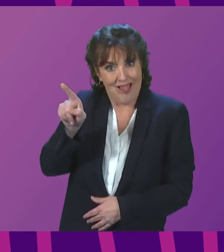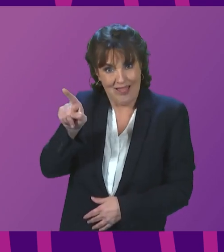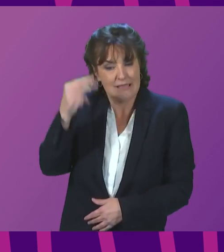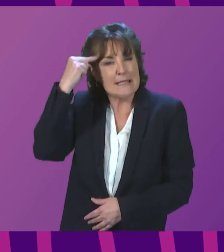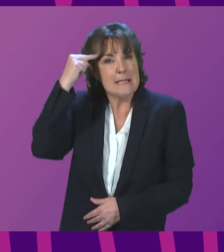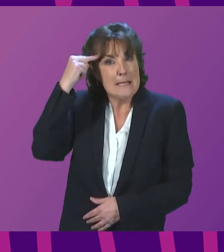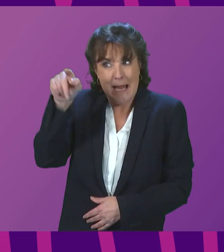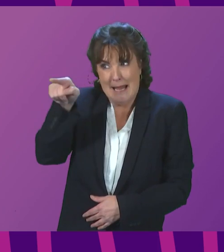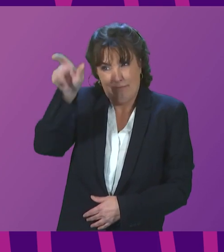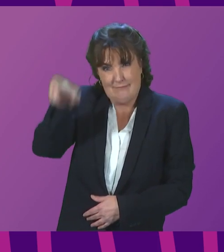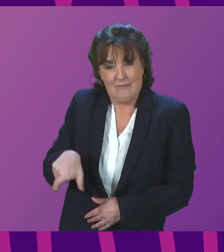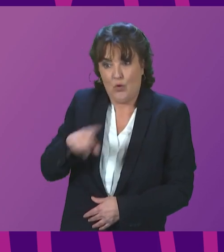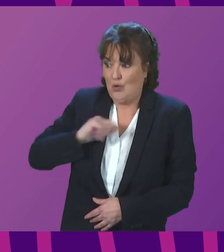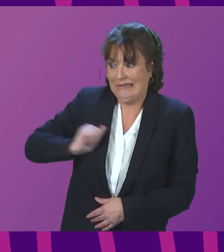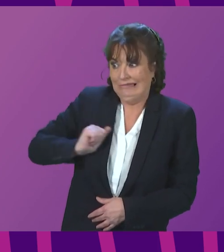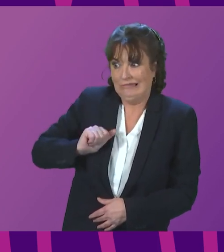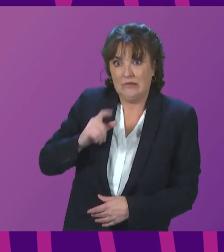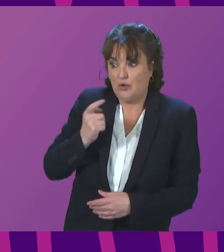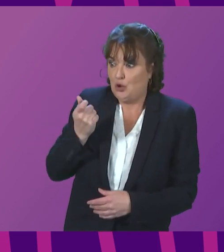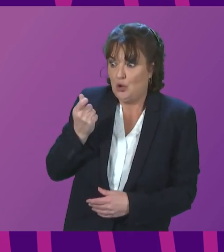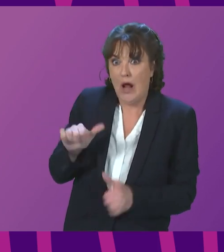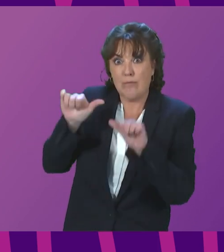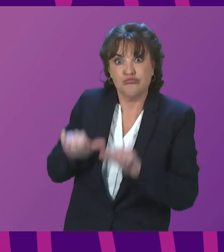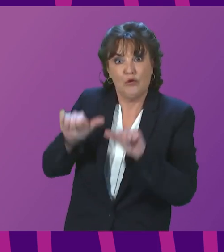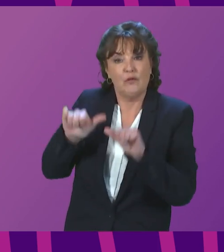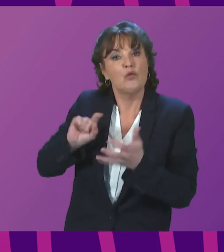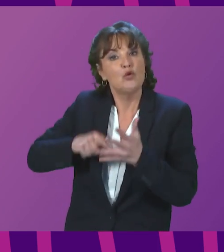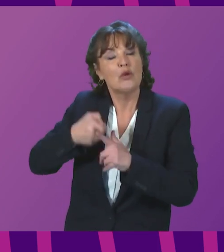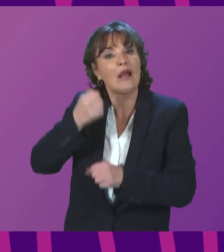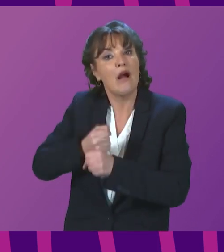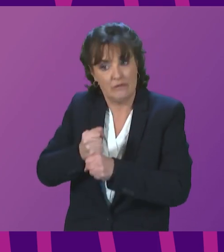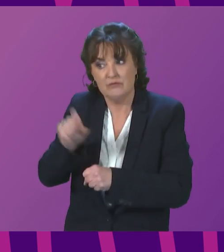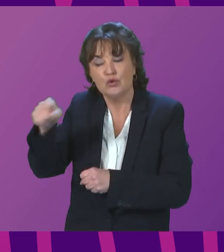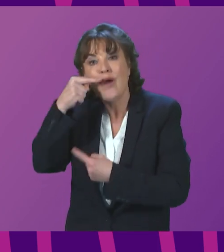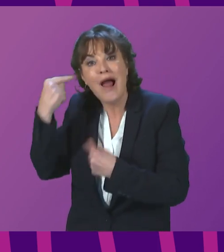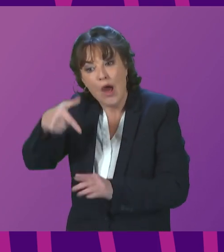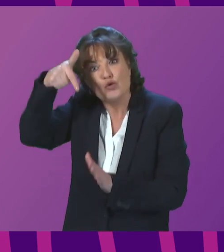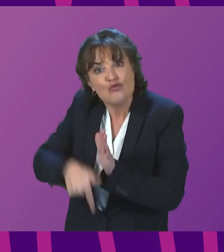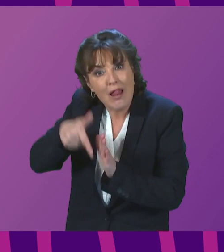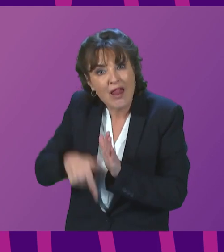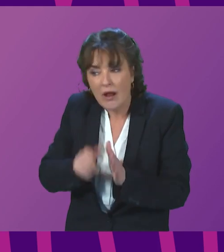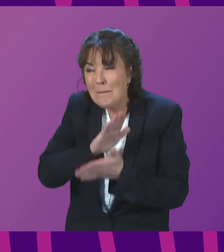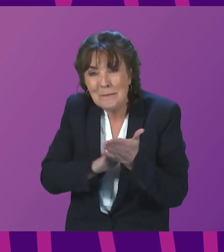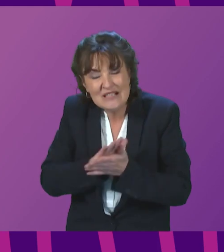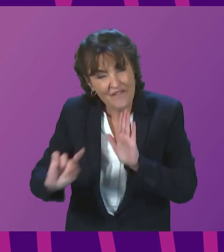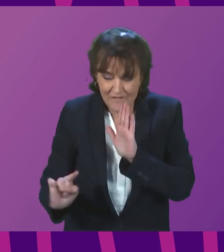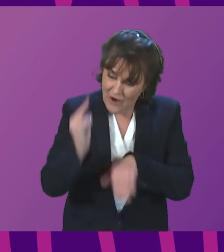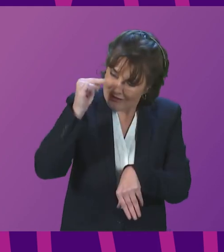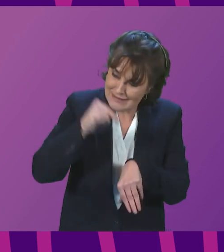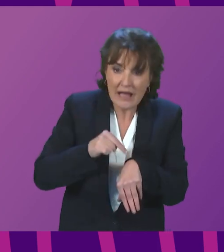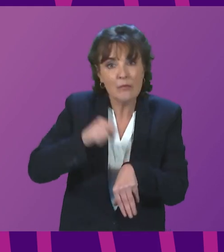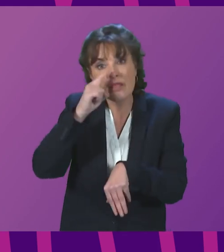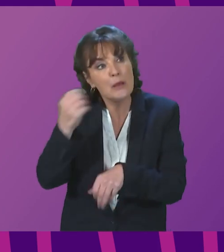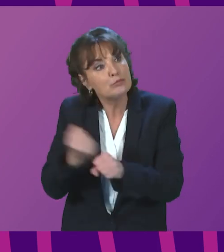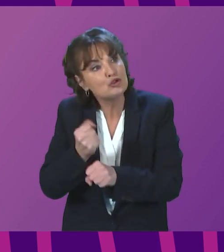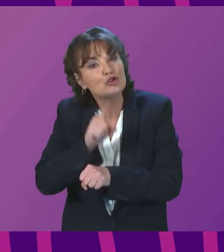closest to being given approval potentially by the UK government, 2026 would be the earliest that it started producing